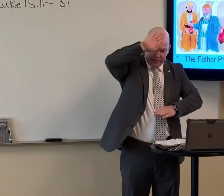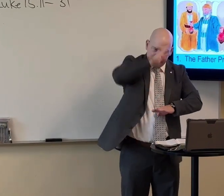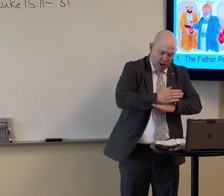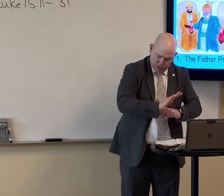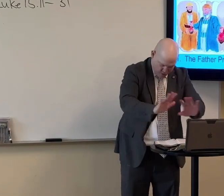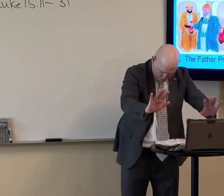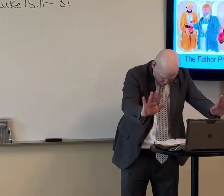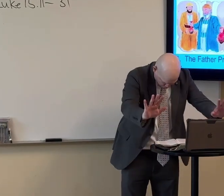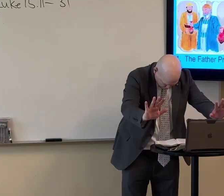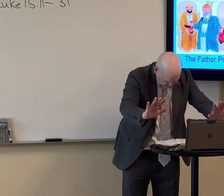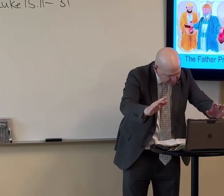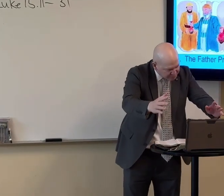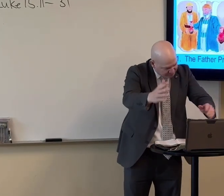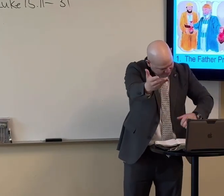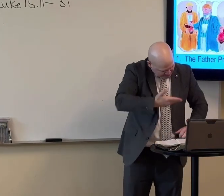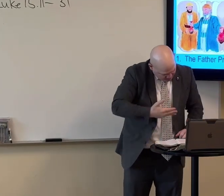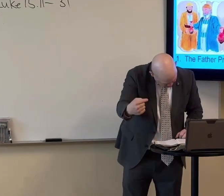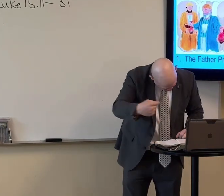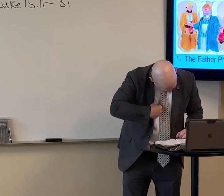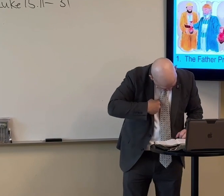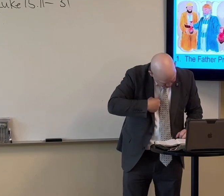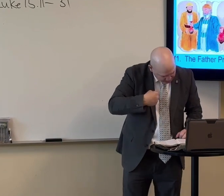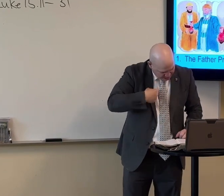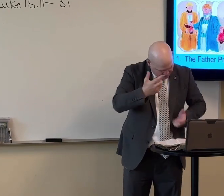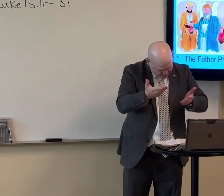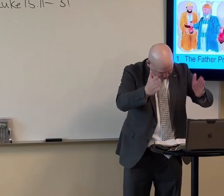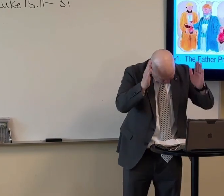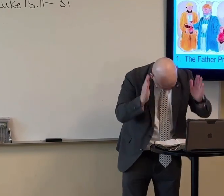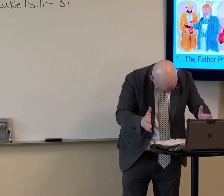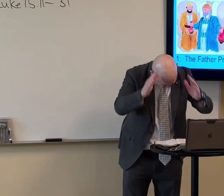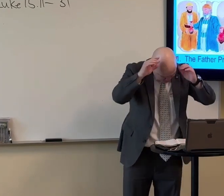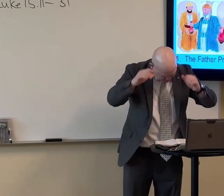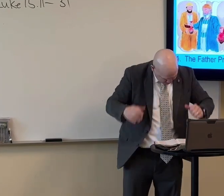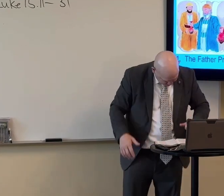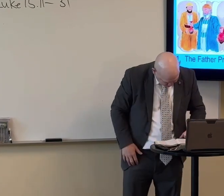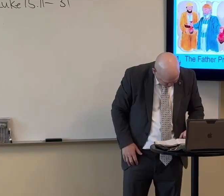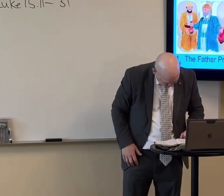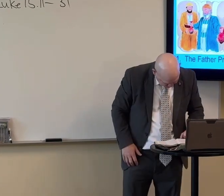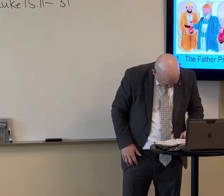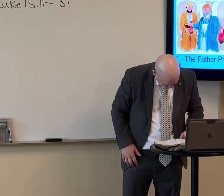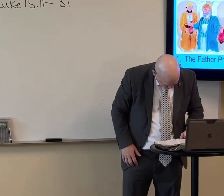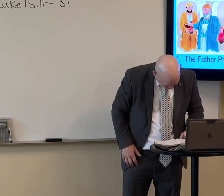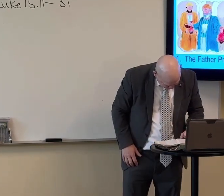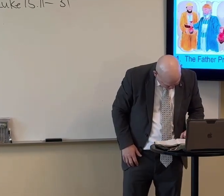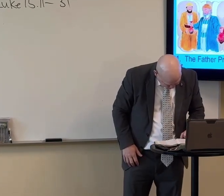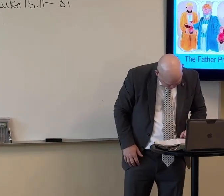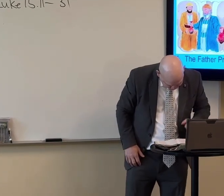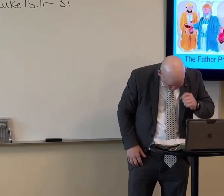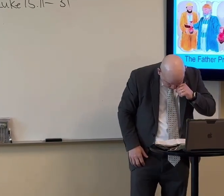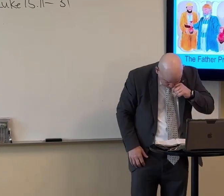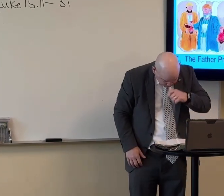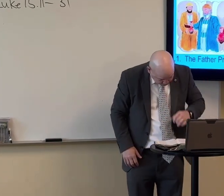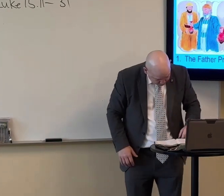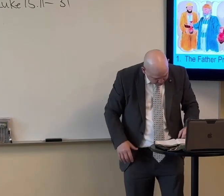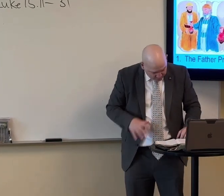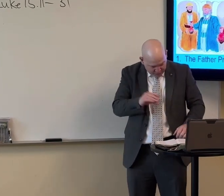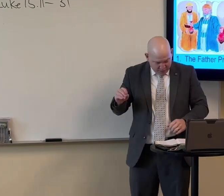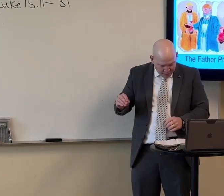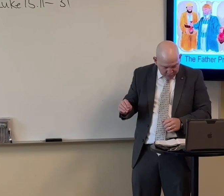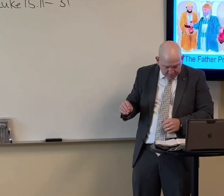to be called thy son. Make me as one of thy hired servants. And